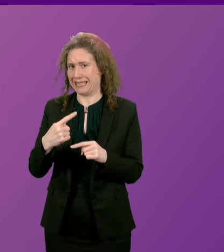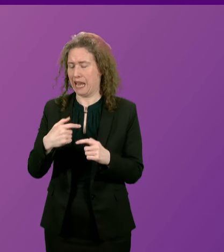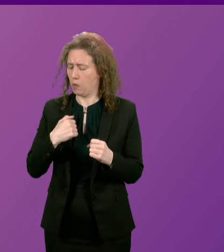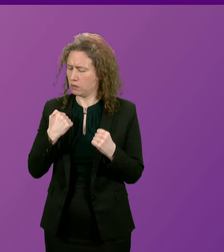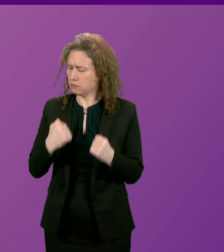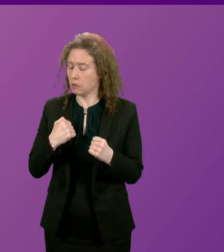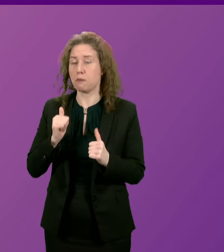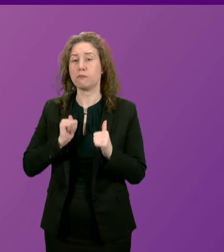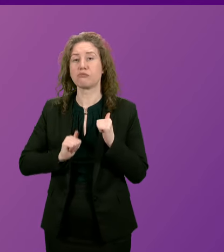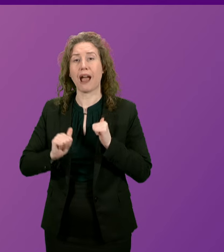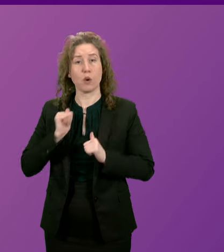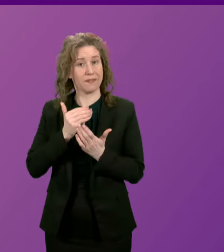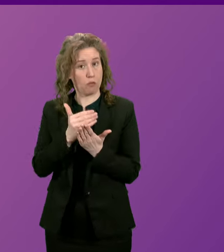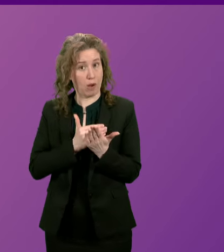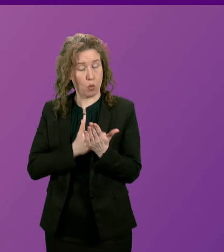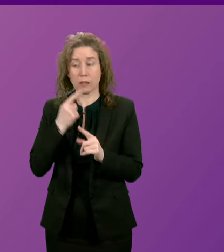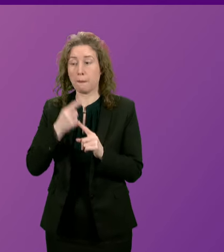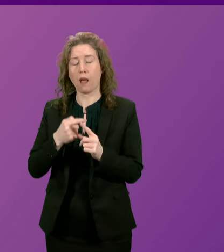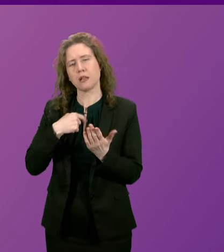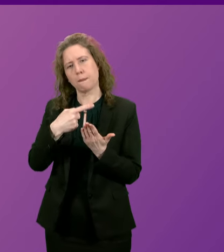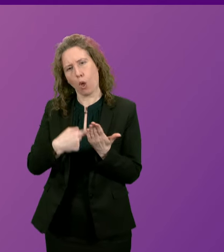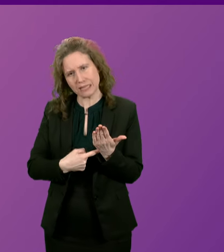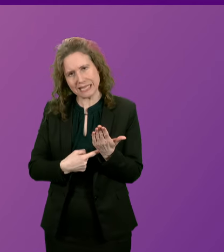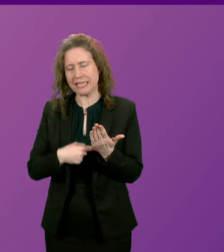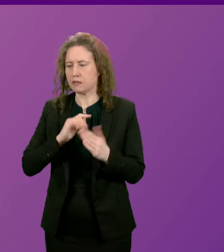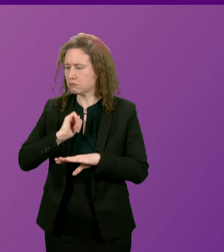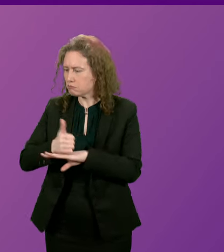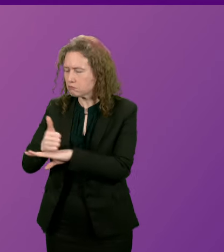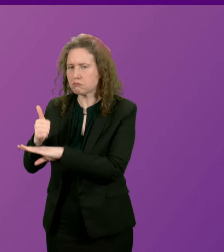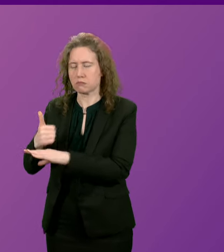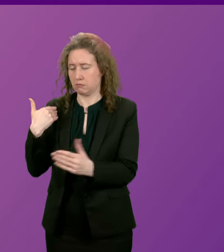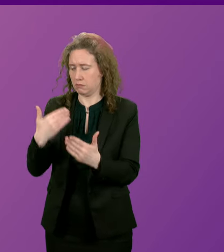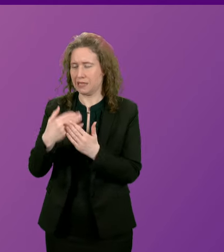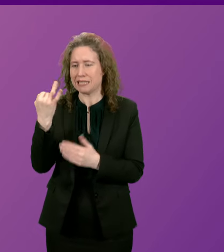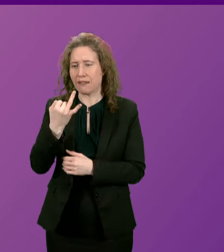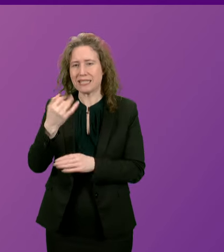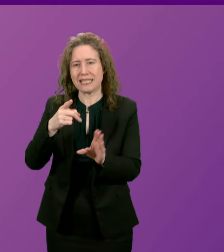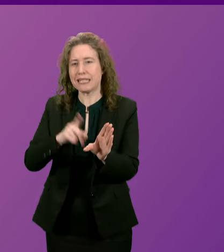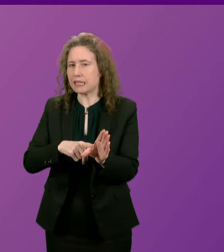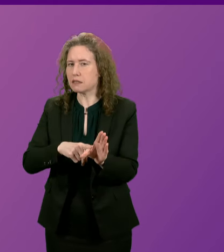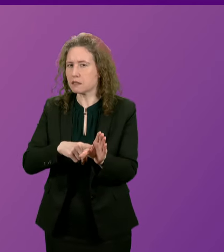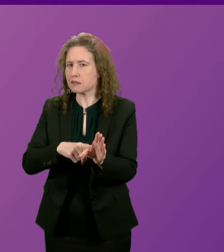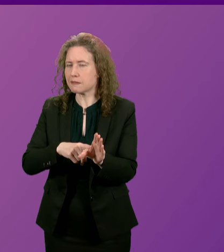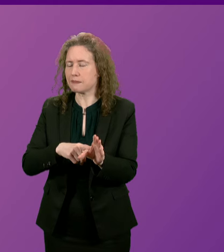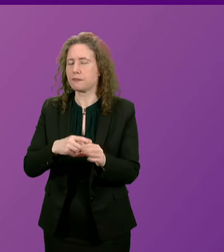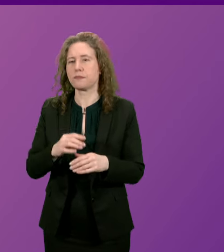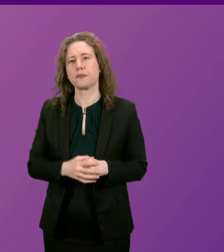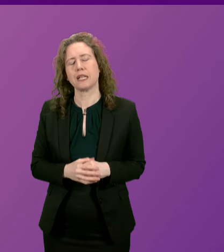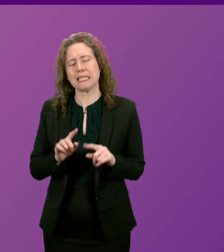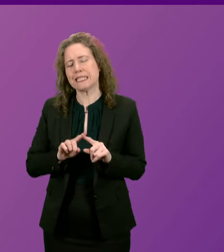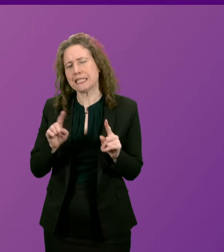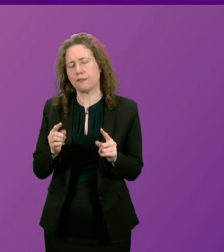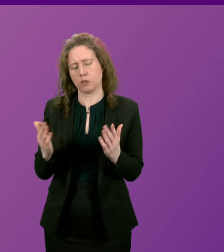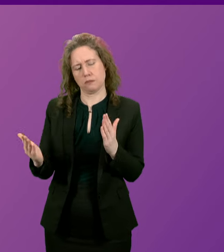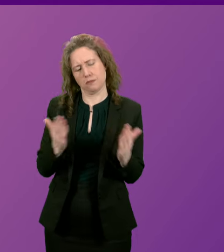of not just our record, but the policies of course that we have enacted over 17 years. And the thing with the difference